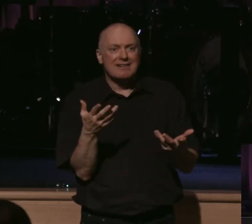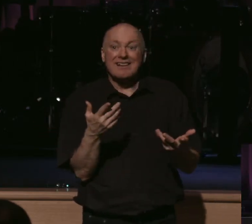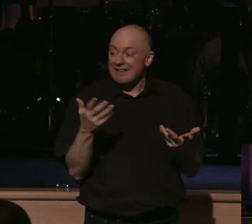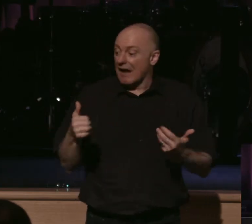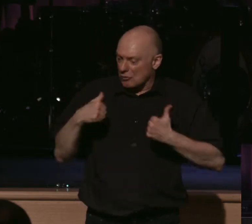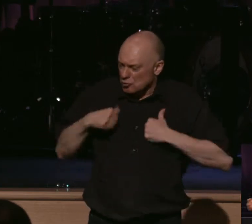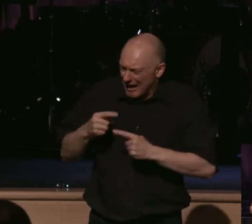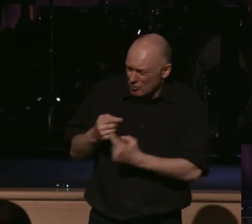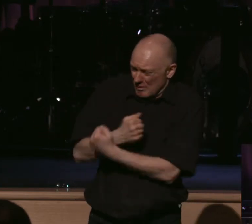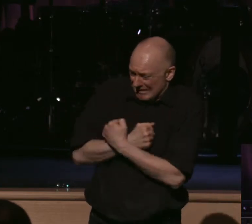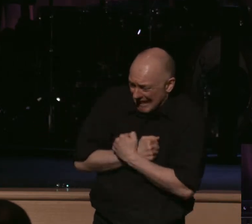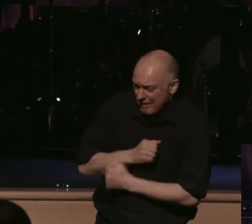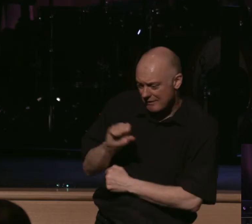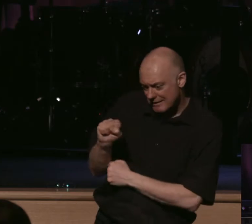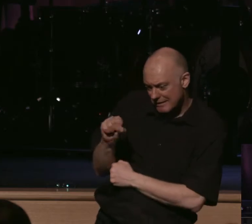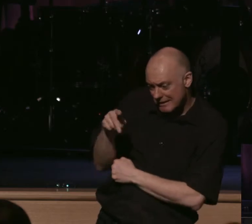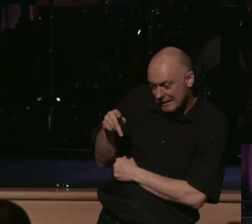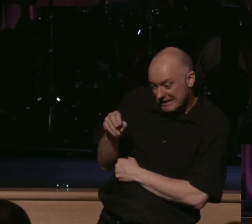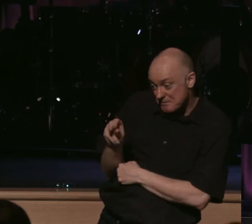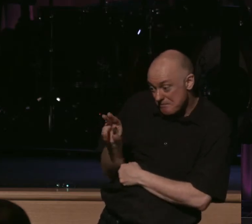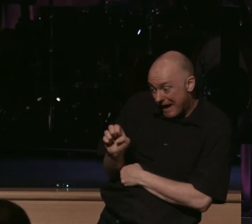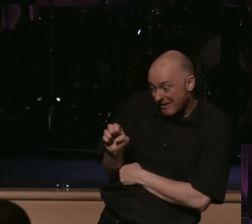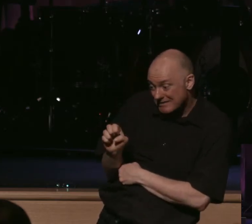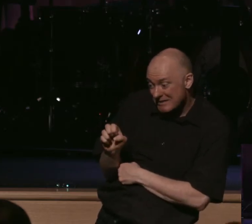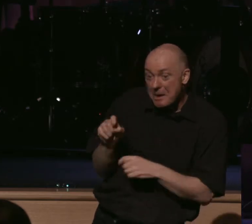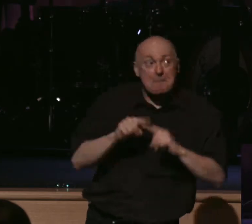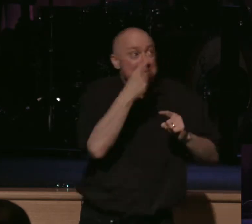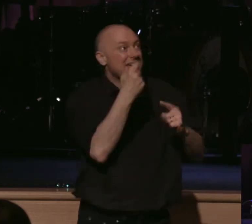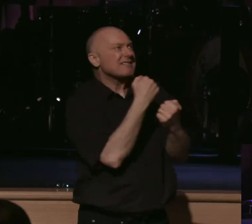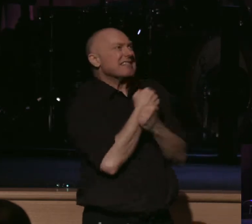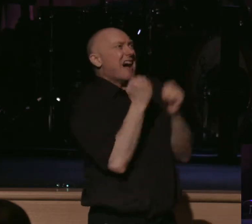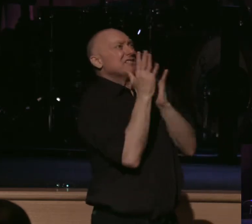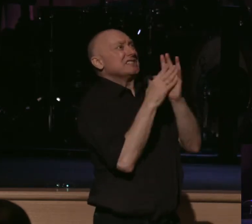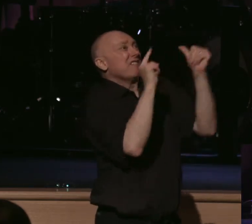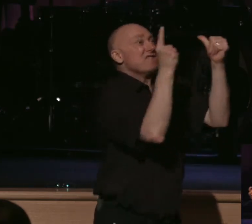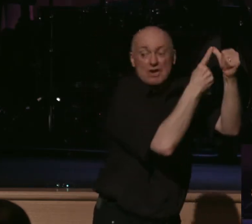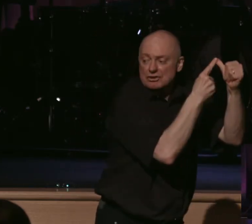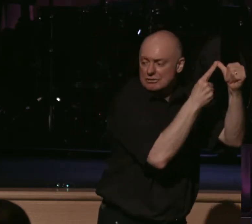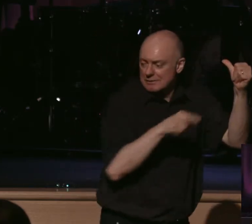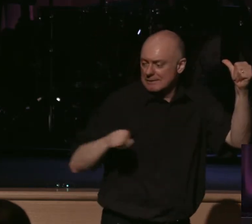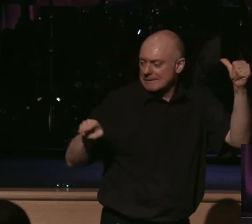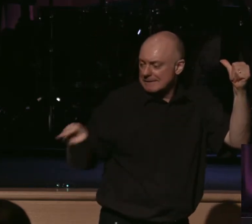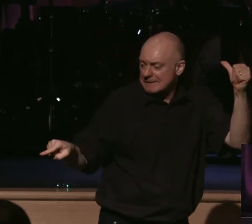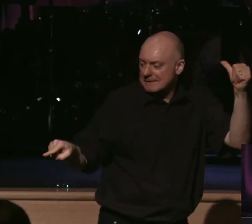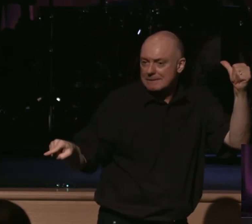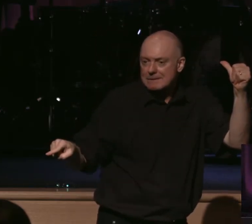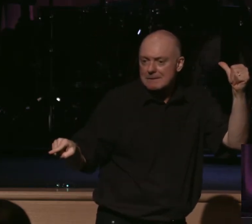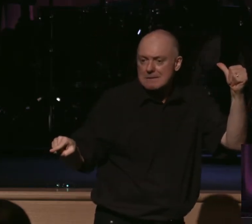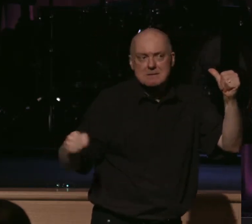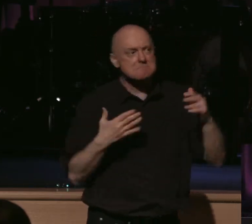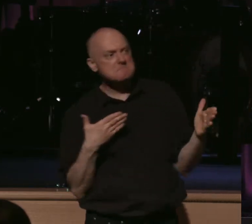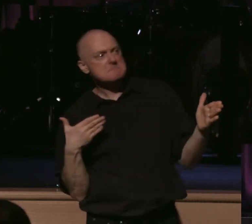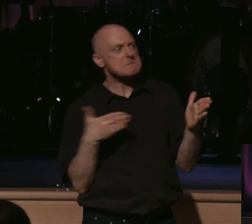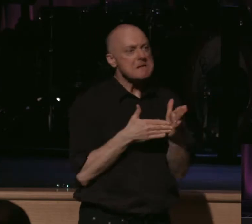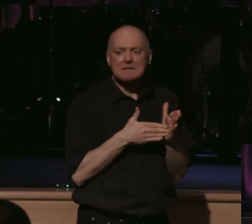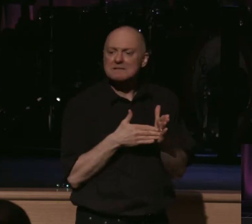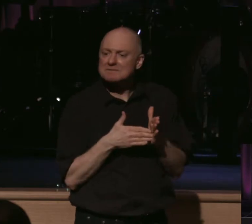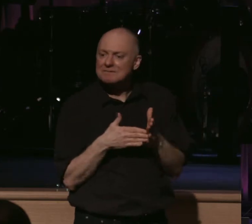to love, they are loving their spouse, but because of their love for Jesus Christ, their spouse is hostile to their faith. It